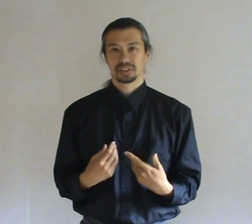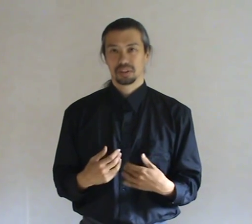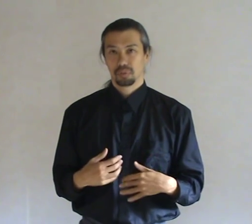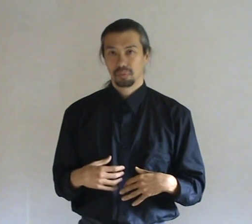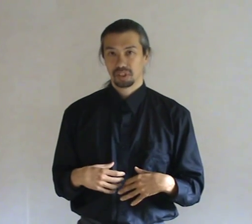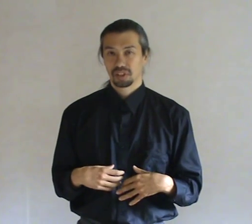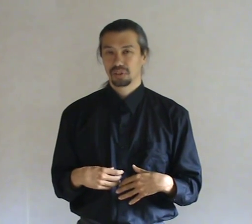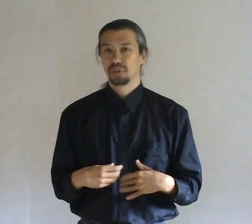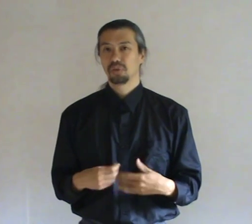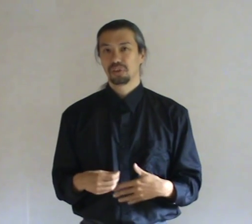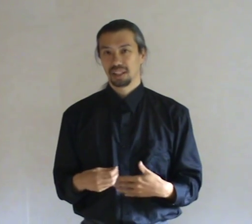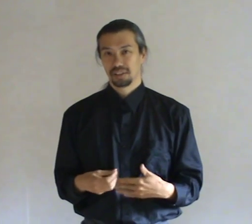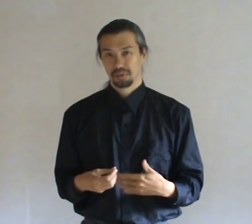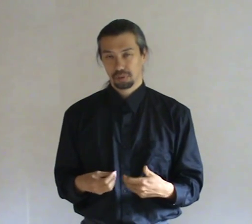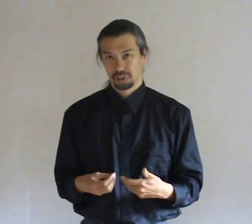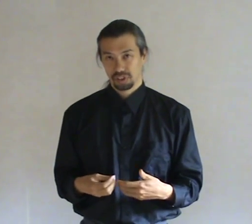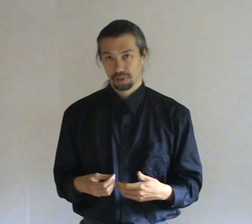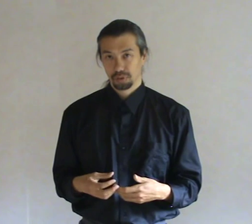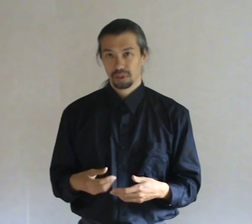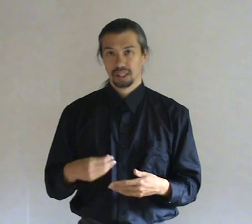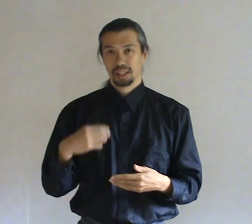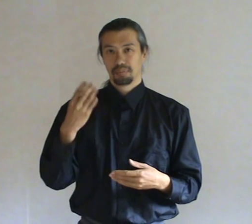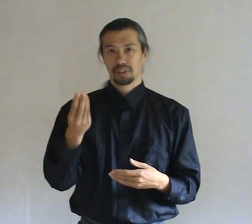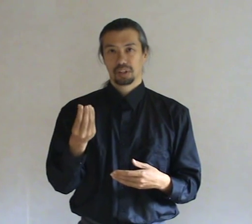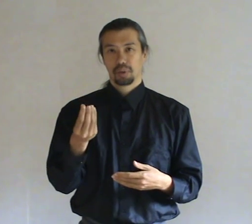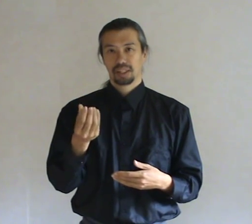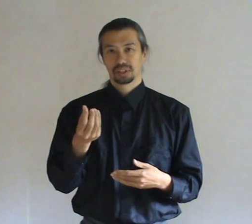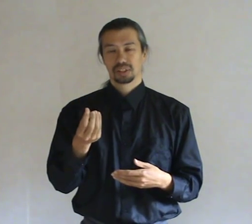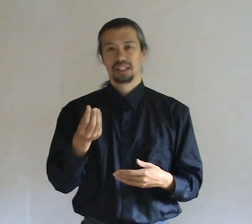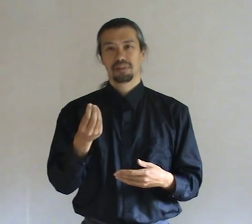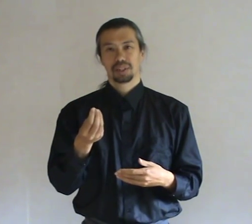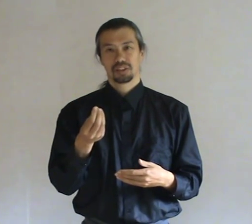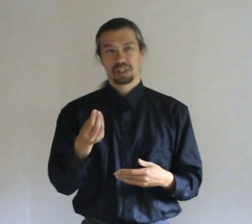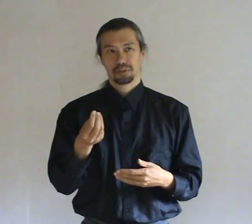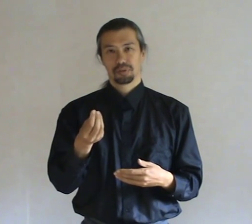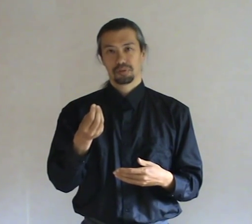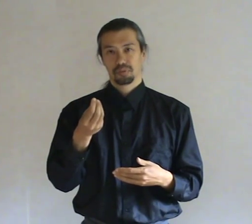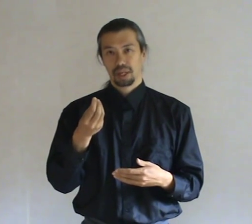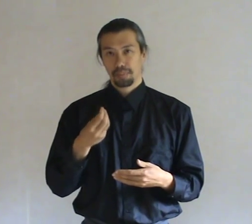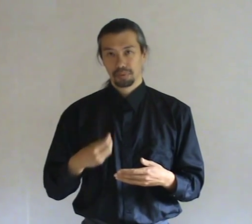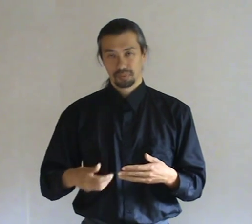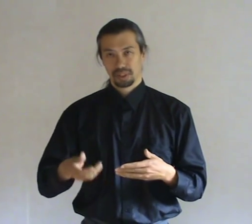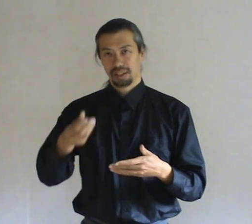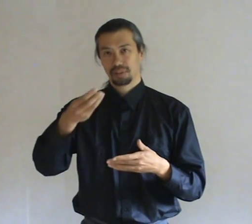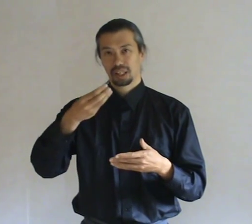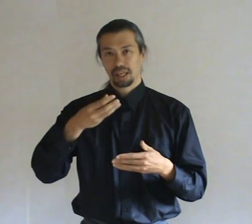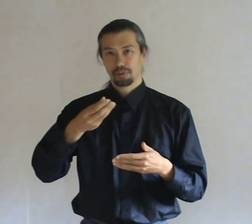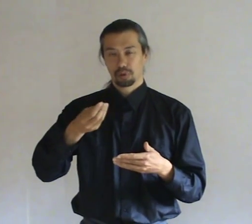not using it. For itself. But in a way. Just giving itself. Up. Giving the life force.